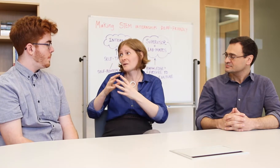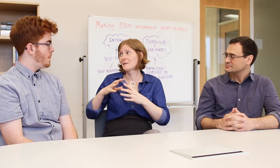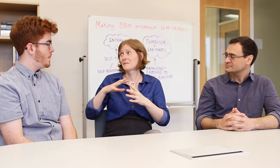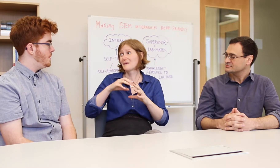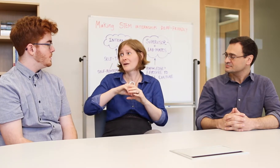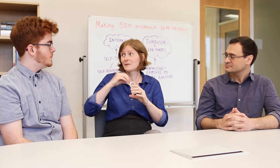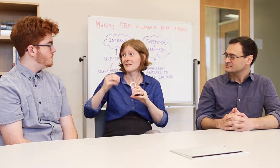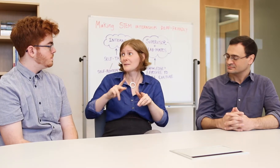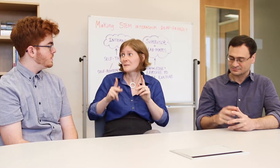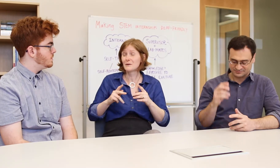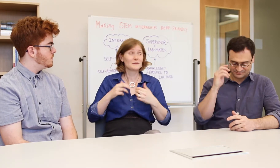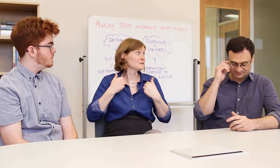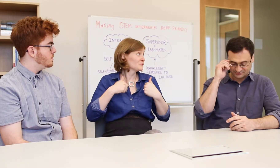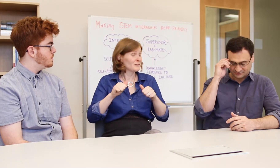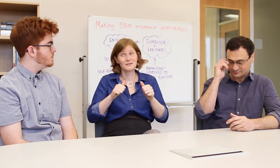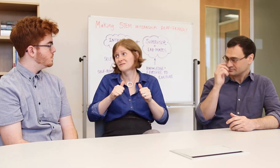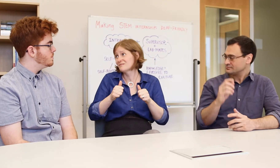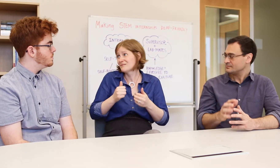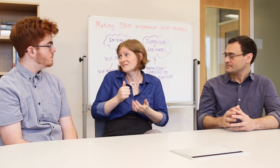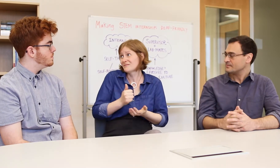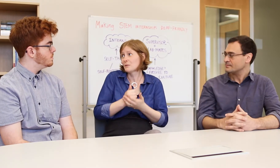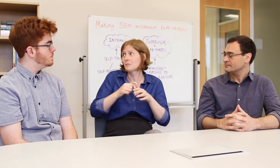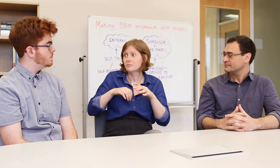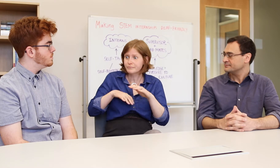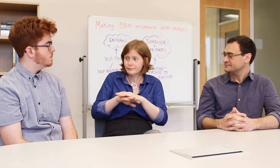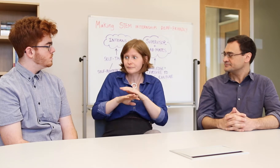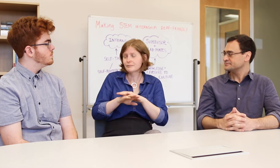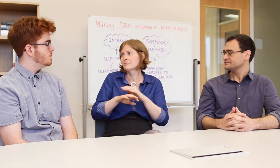people off-campus how to make internship experiences more accessible.